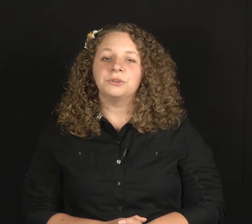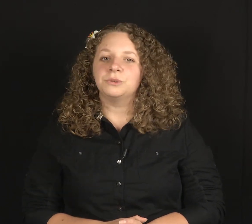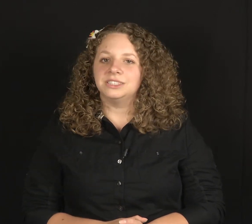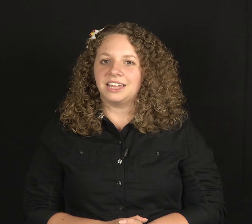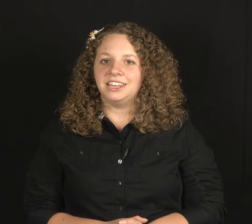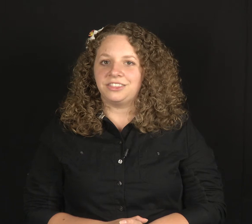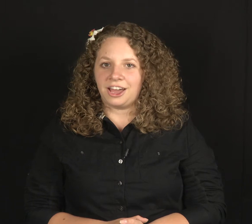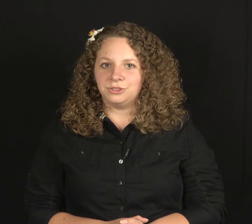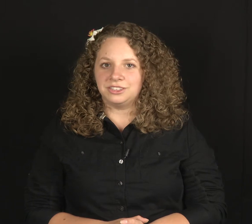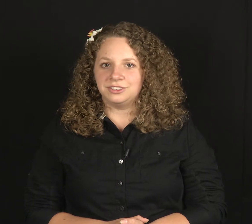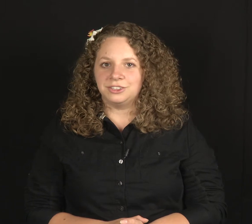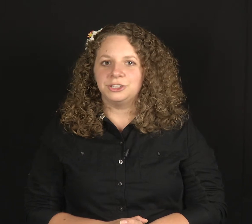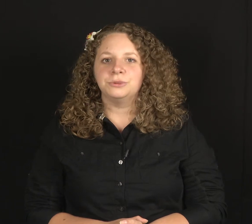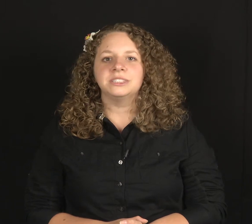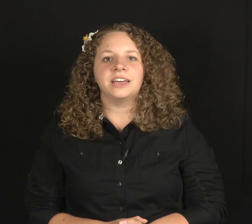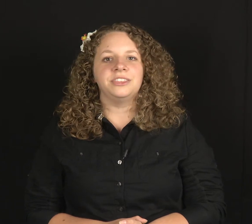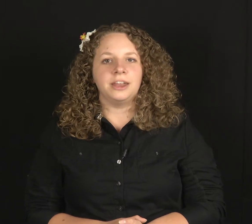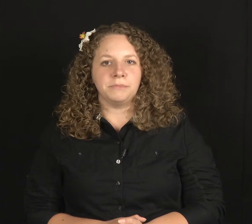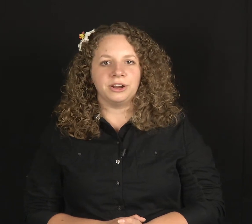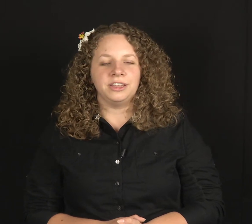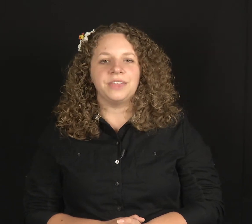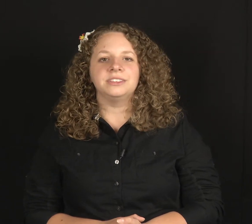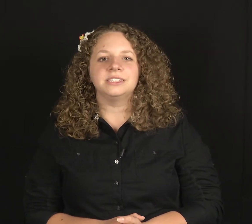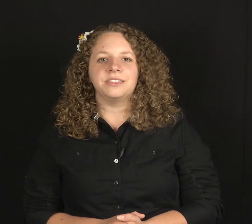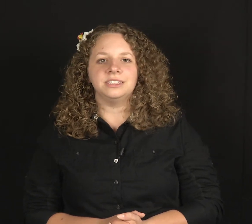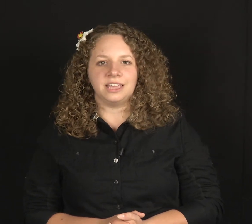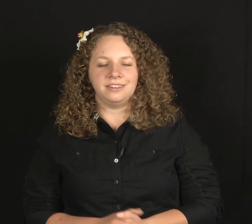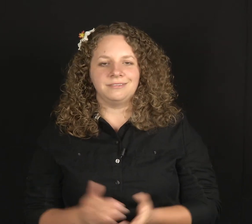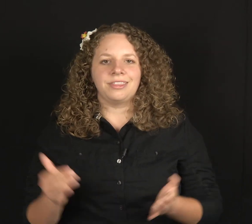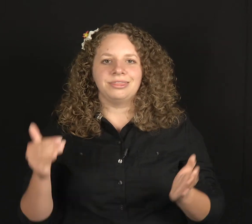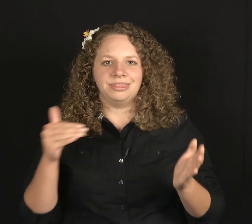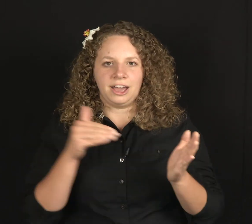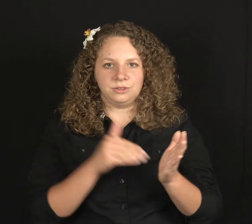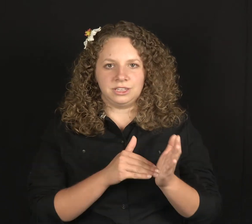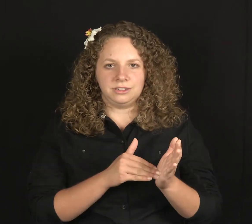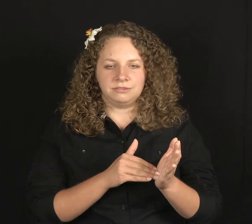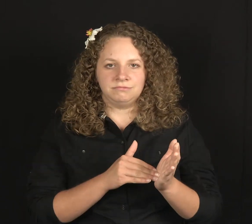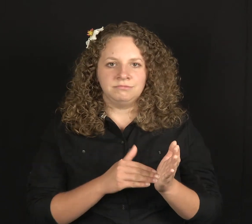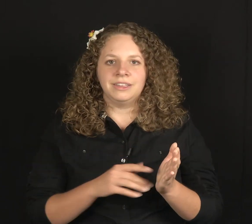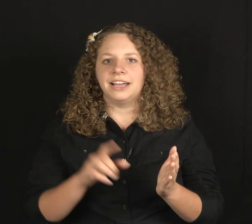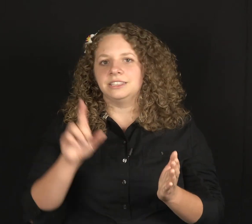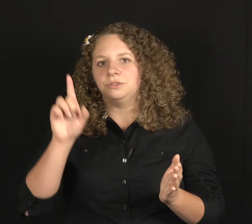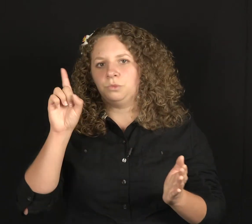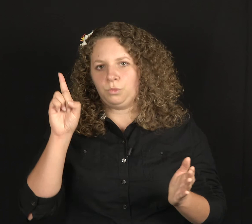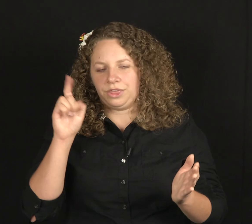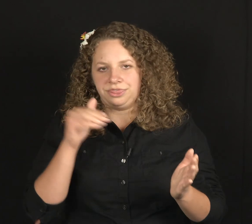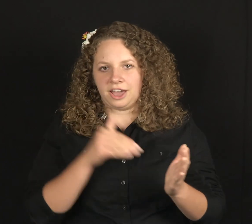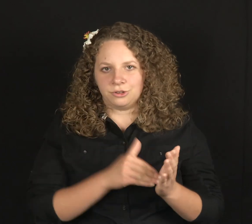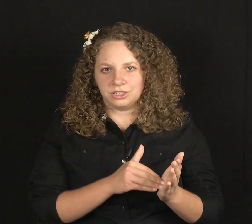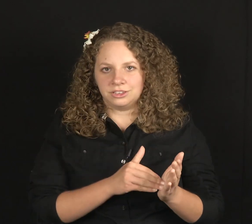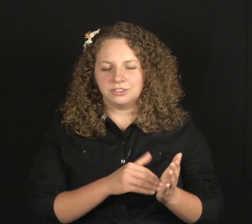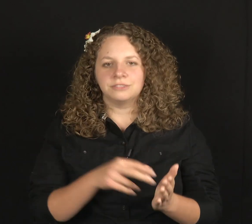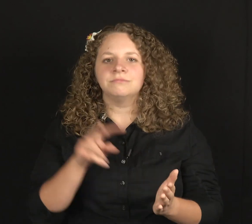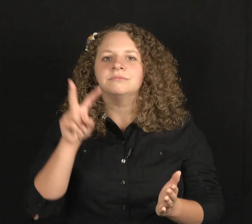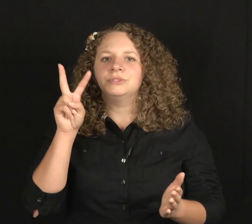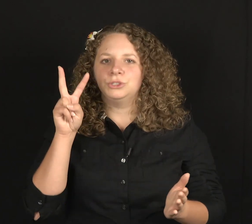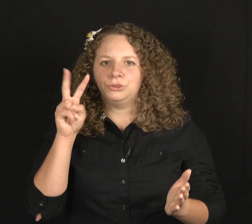When signing thousands, you will sign the number and then sign the sign thousand, as in one thousand, two